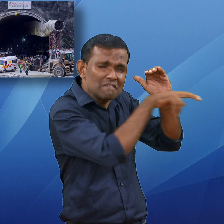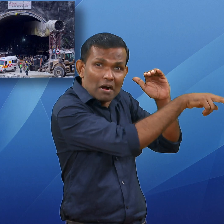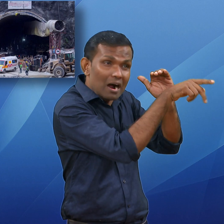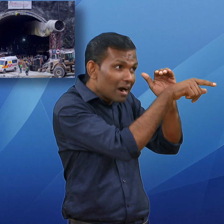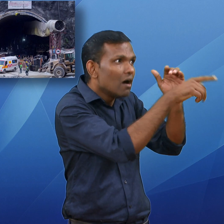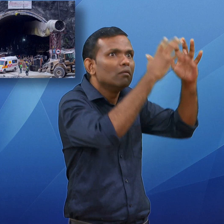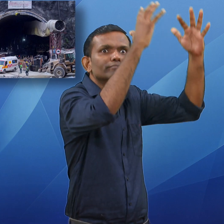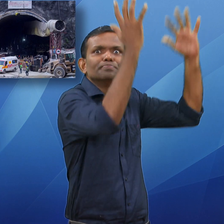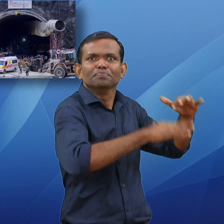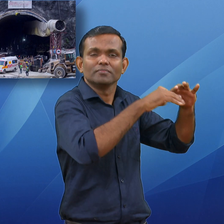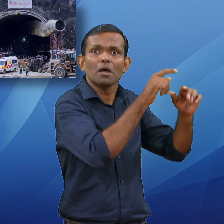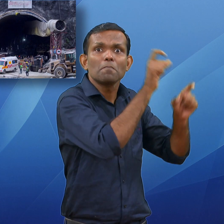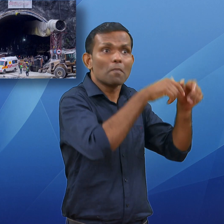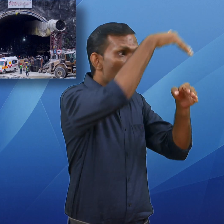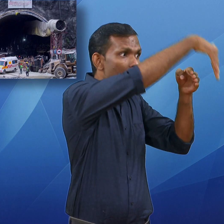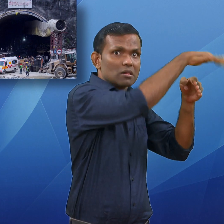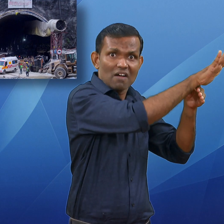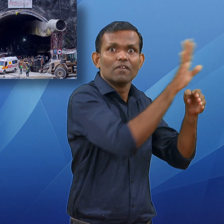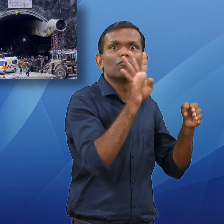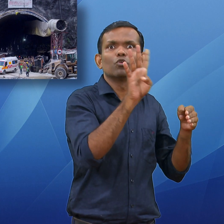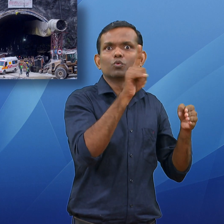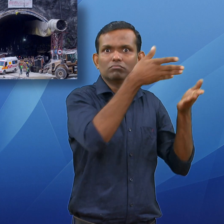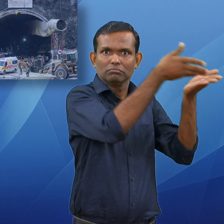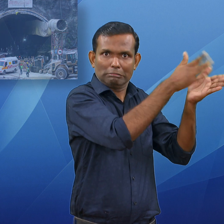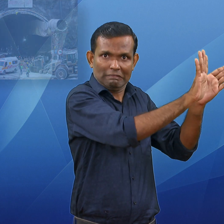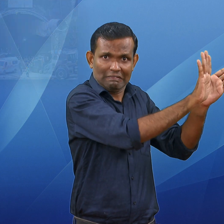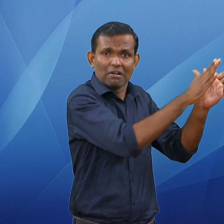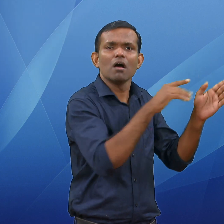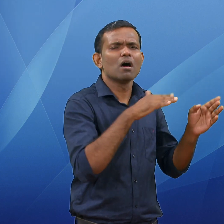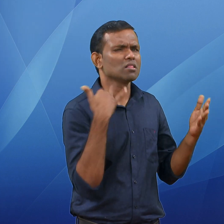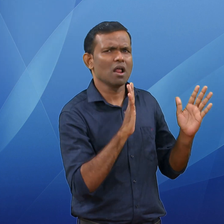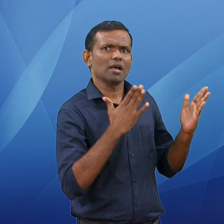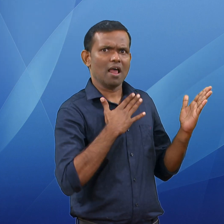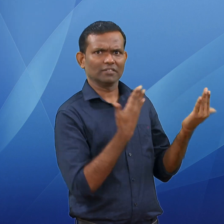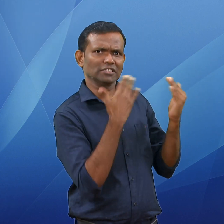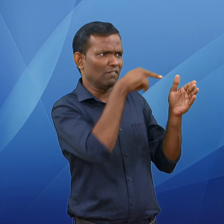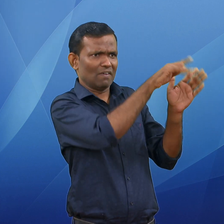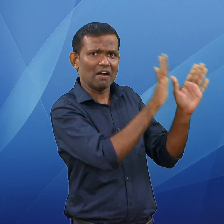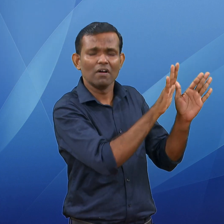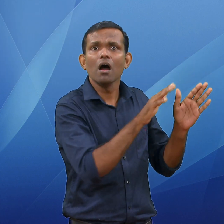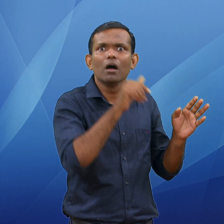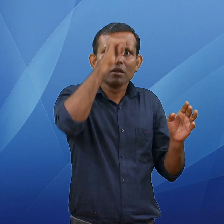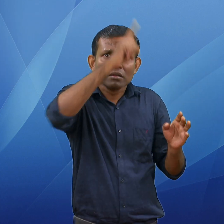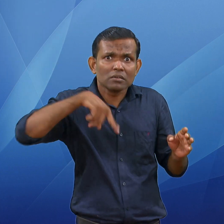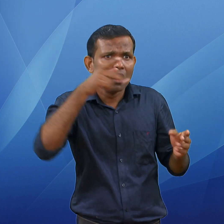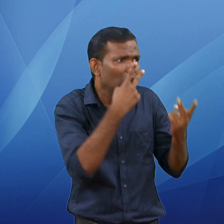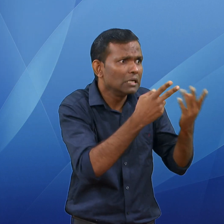successfully rescued on No. 28. It was one of the most challenging rescue operations taken up in India. The workers were